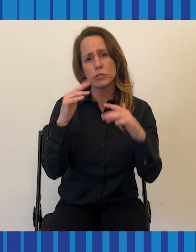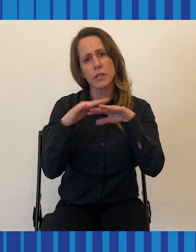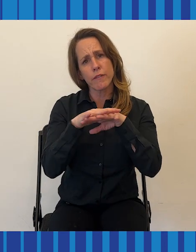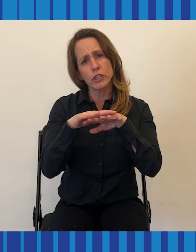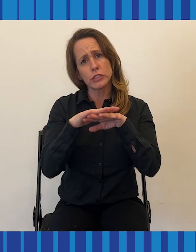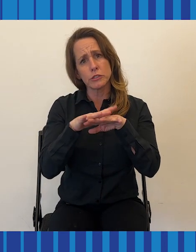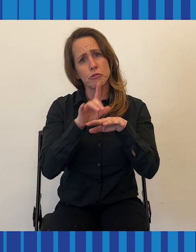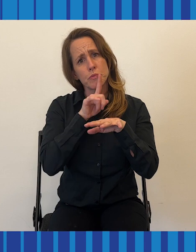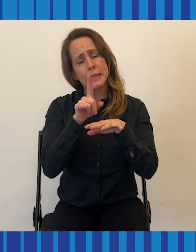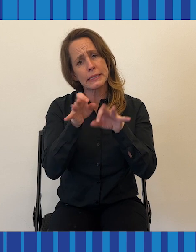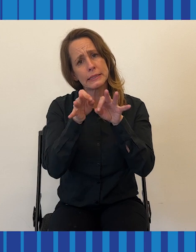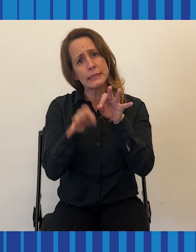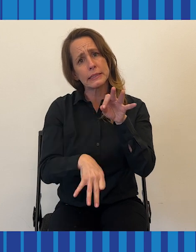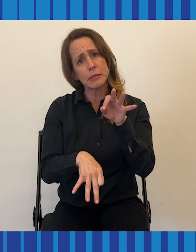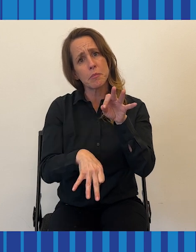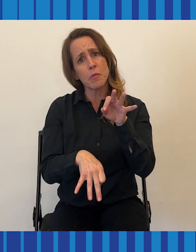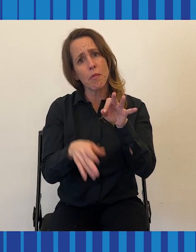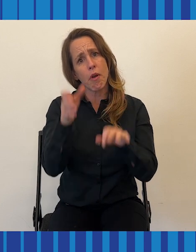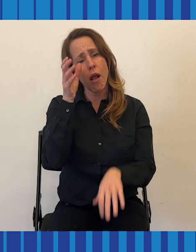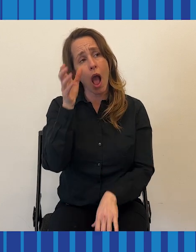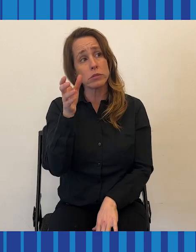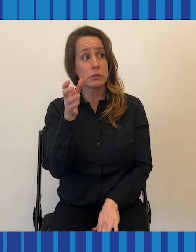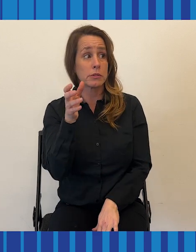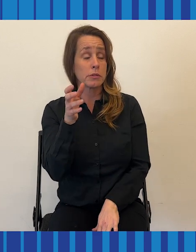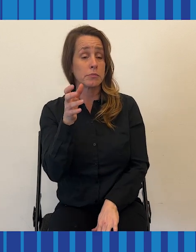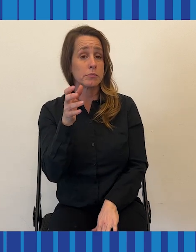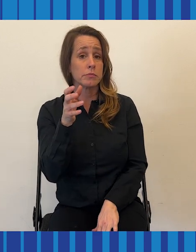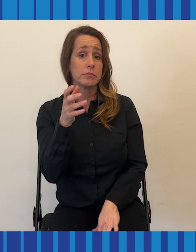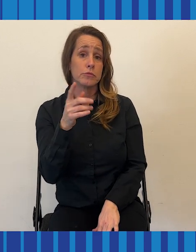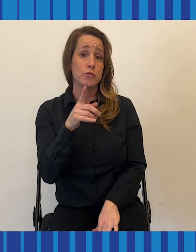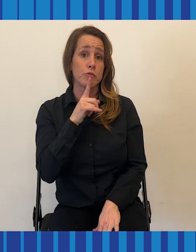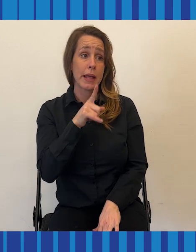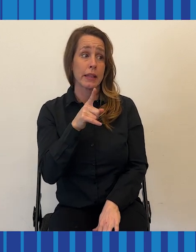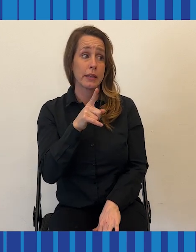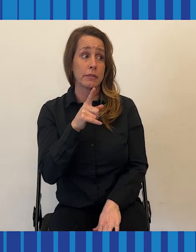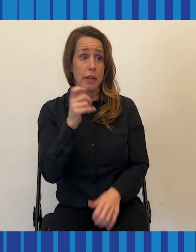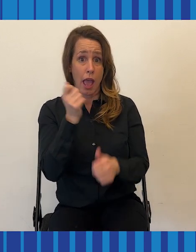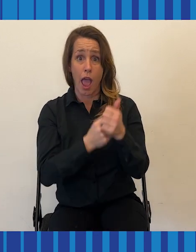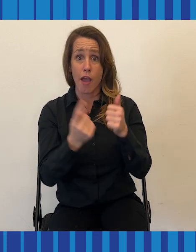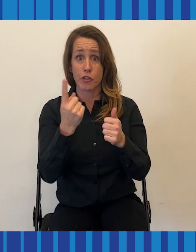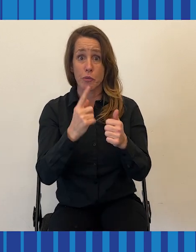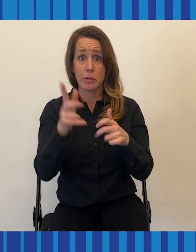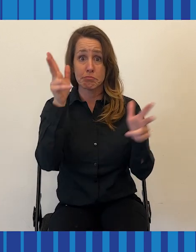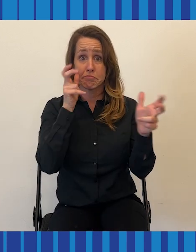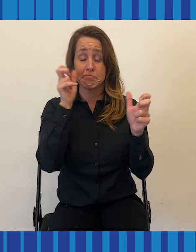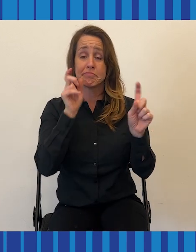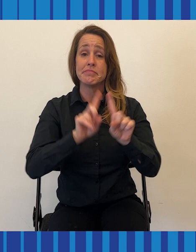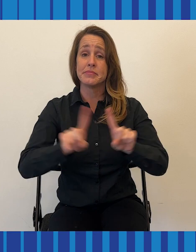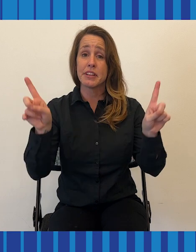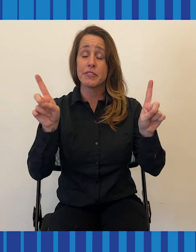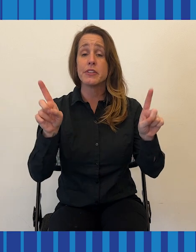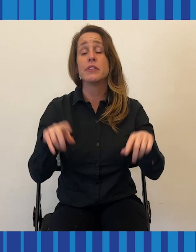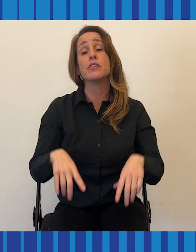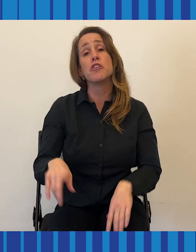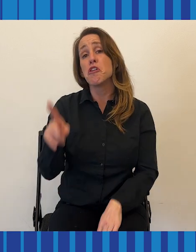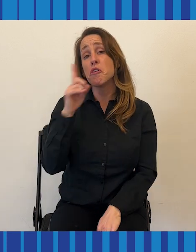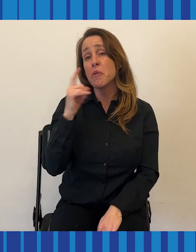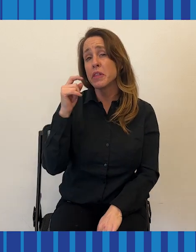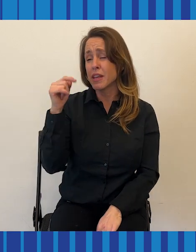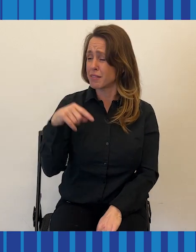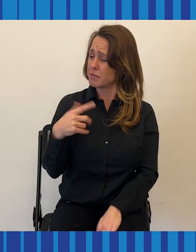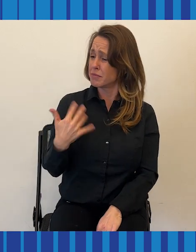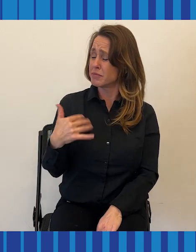Aural Diversity is really a very simple idea on one level, and that is that everybody hears differently. Now, you